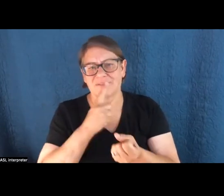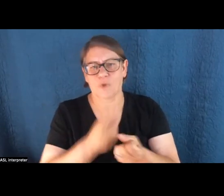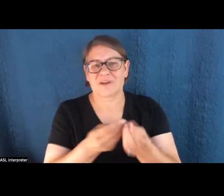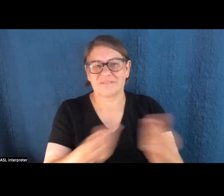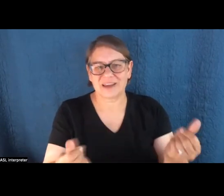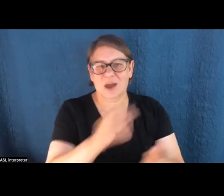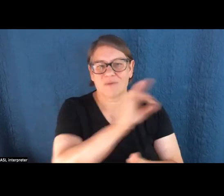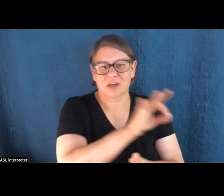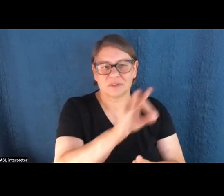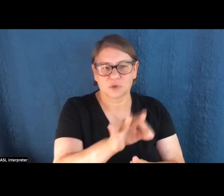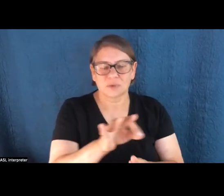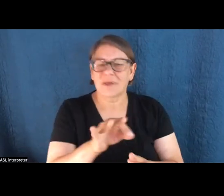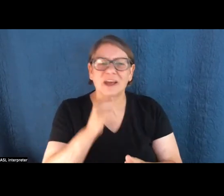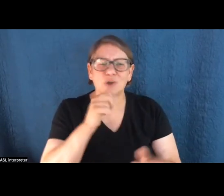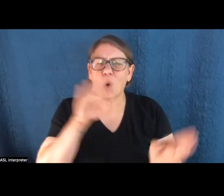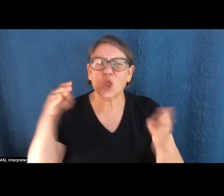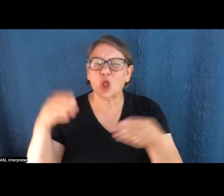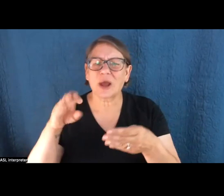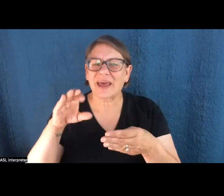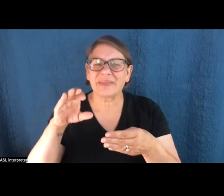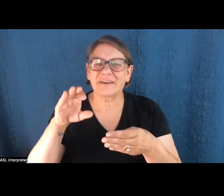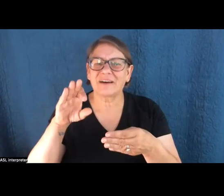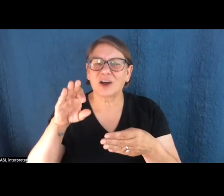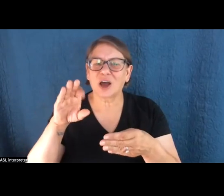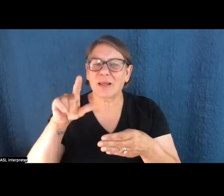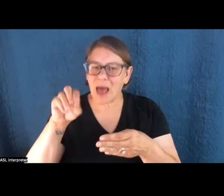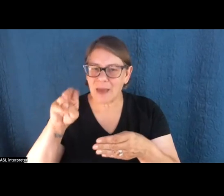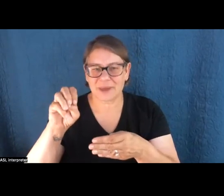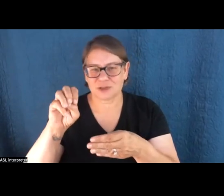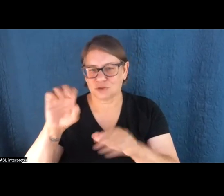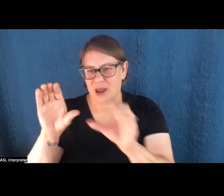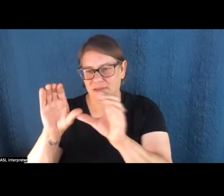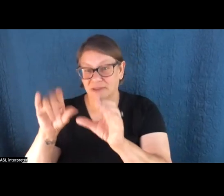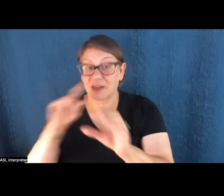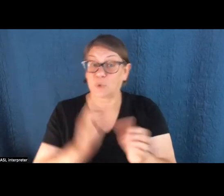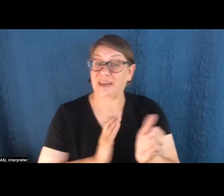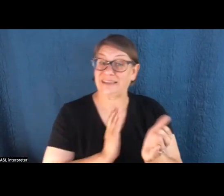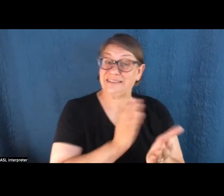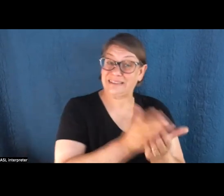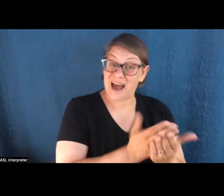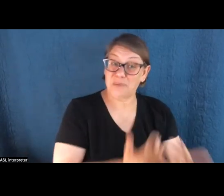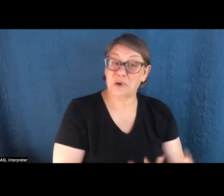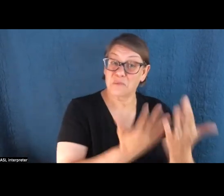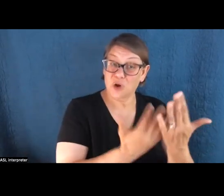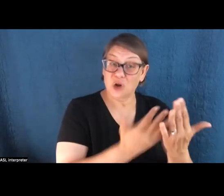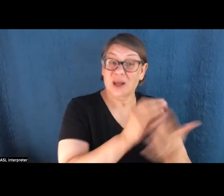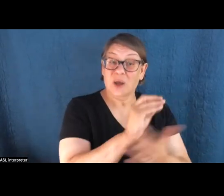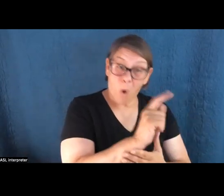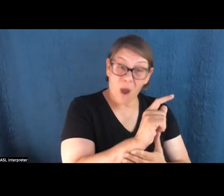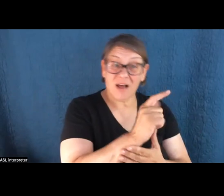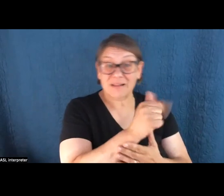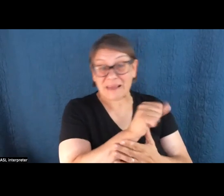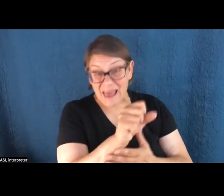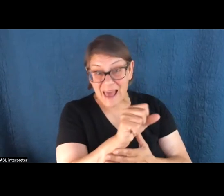focus on the climate crisis, stop burning coal and oil and natural gas, and we can prevent wildfires, droughts, heat waves and storms from